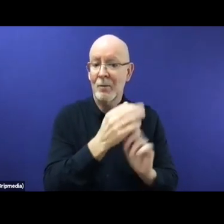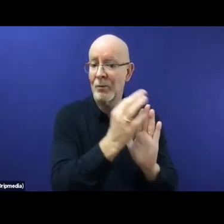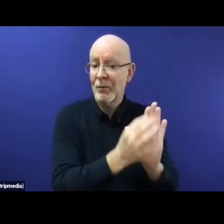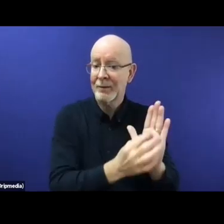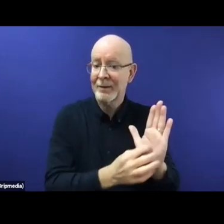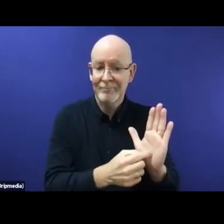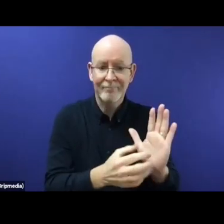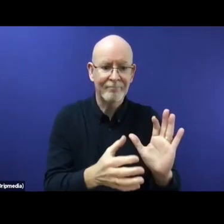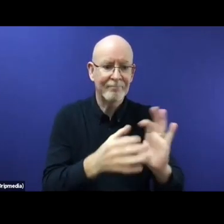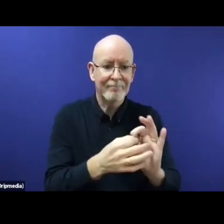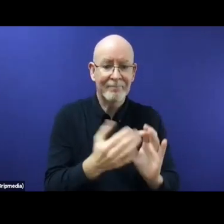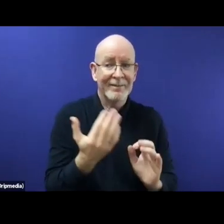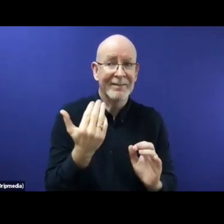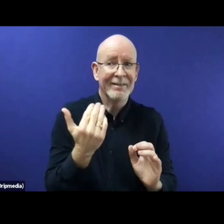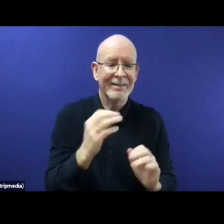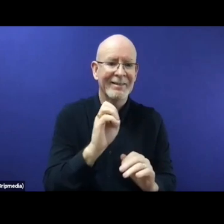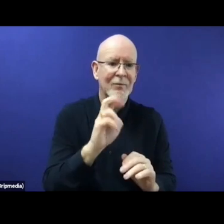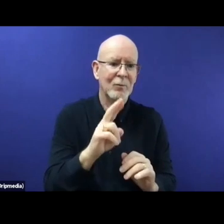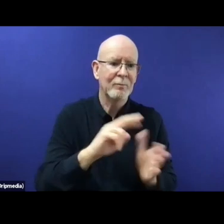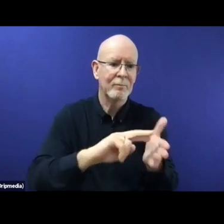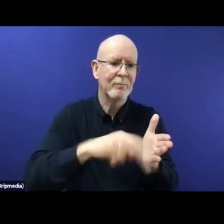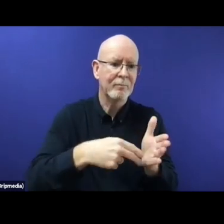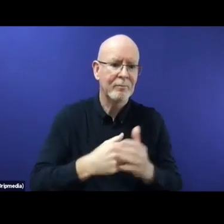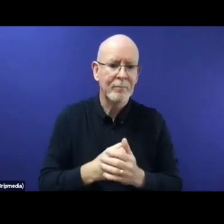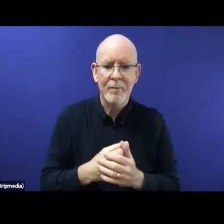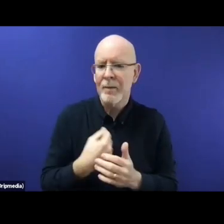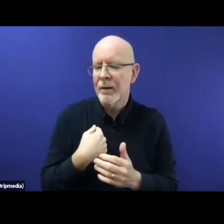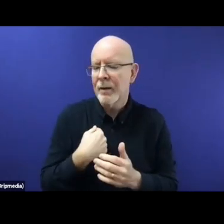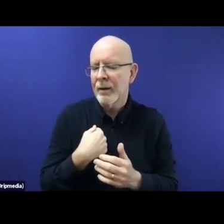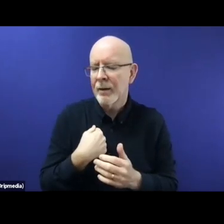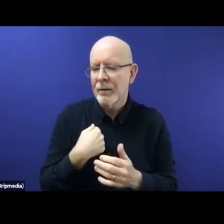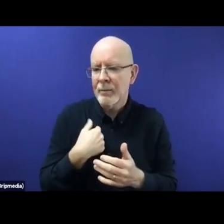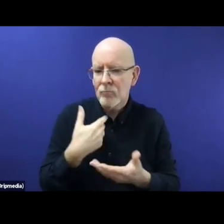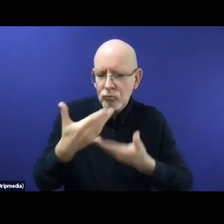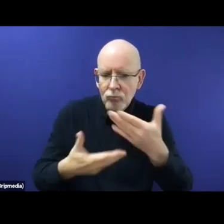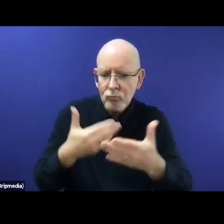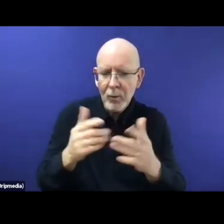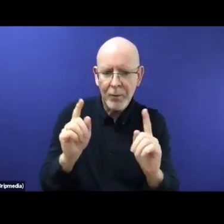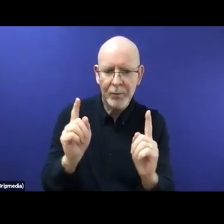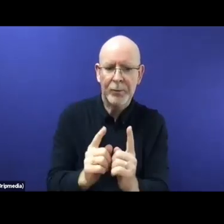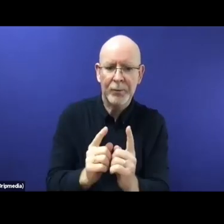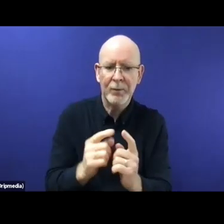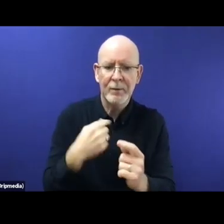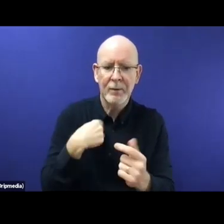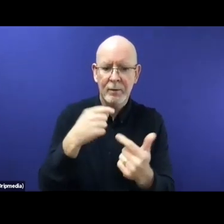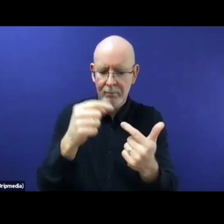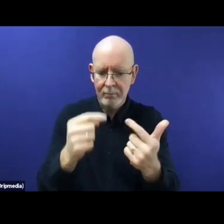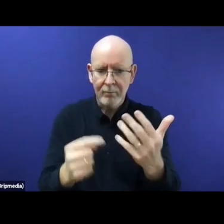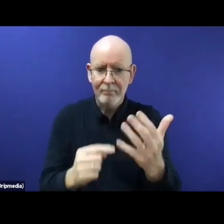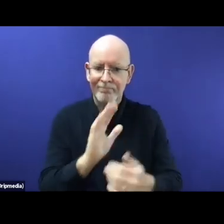guiding principles have been described as humanity and international solidarity. The compact is grounded